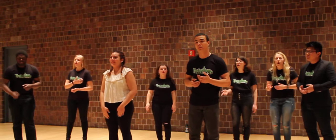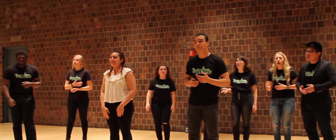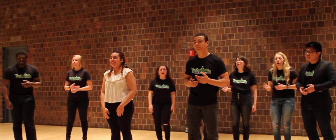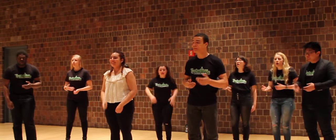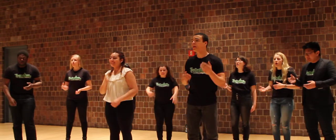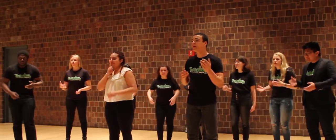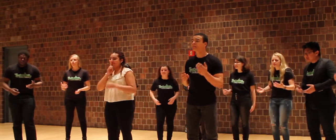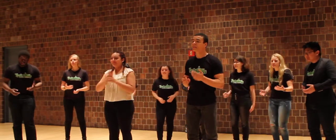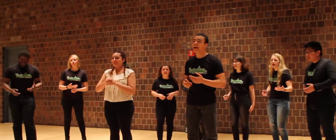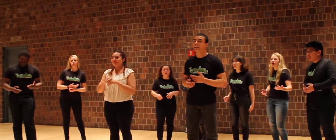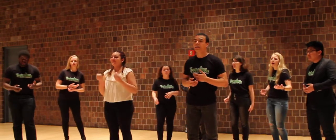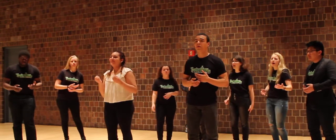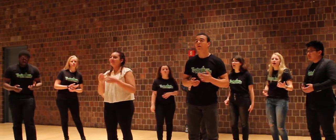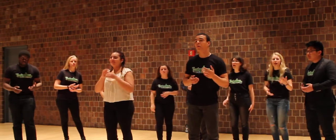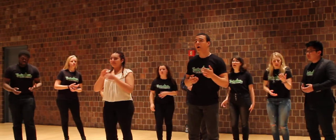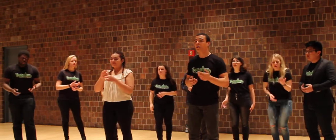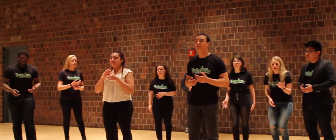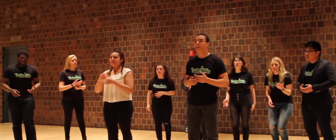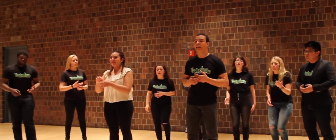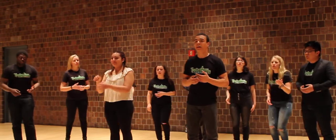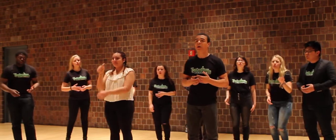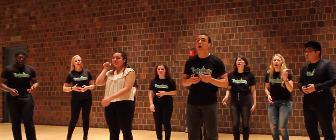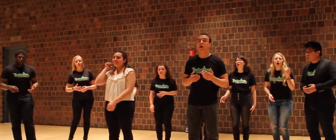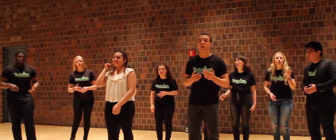Just say you won't let go.